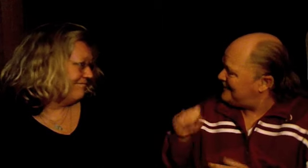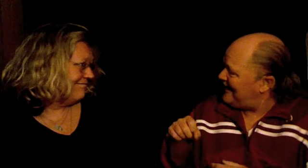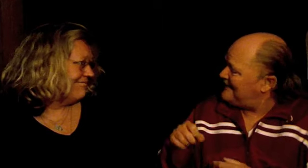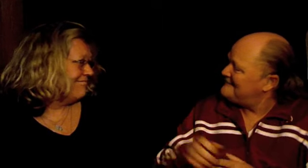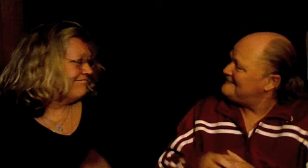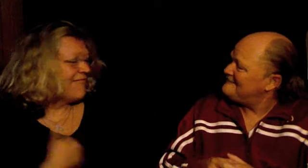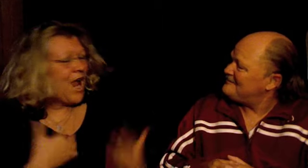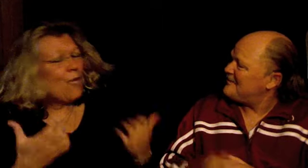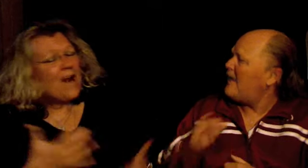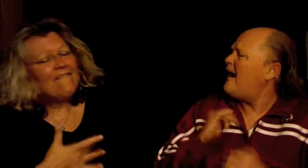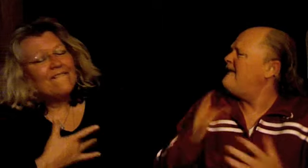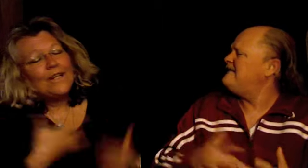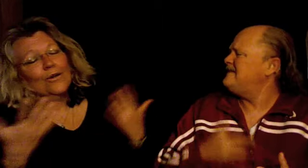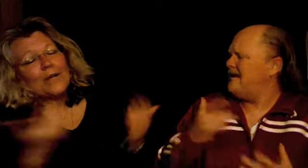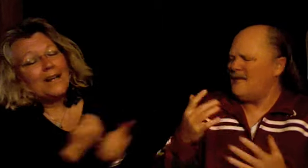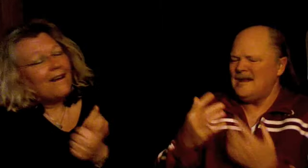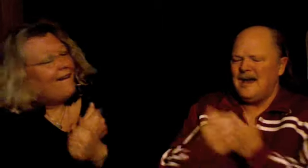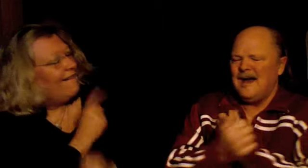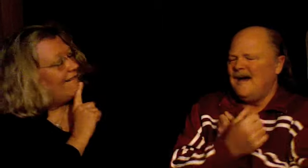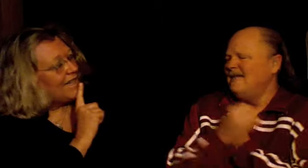I want to feel loving